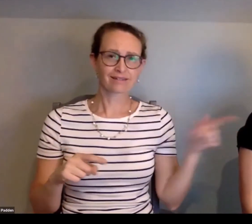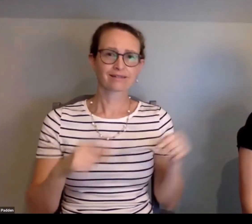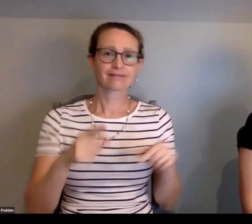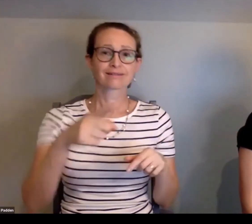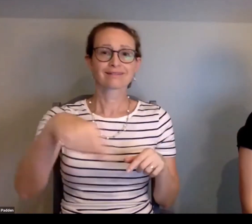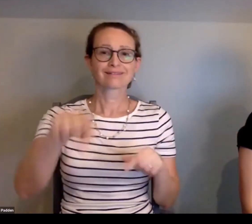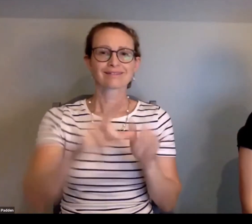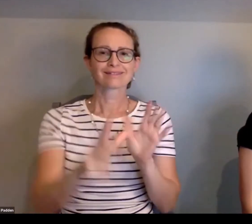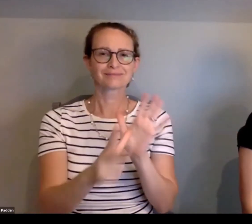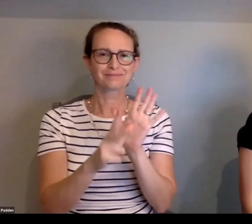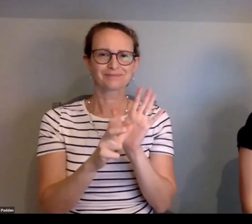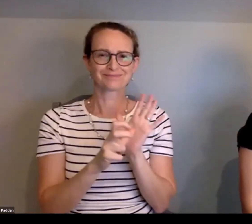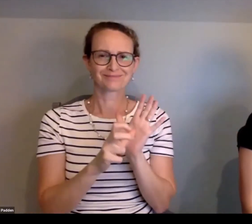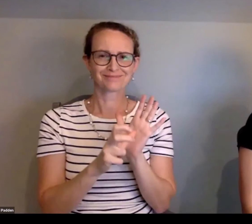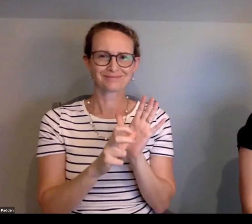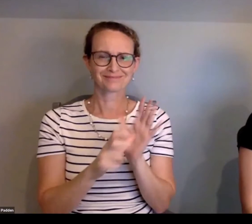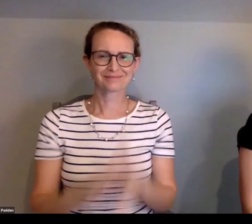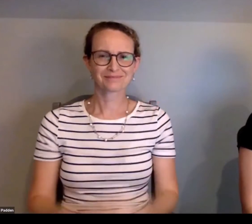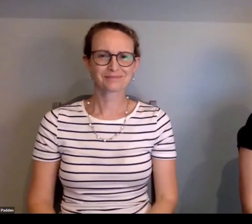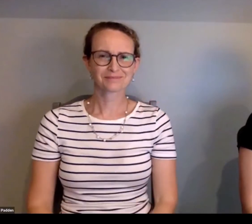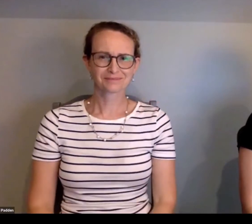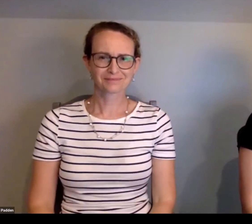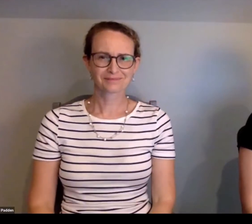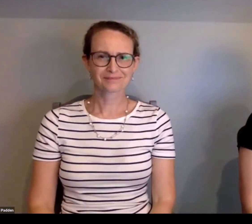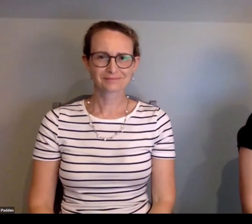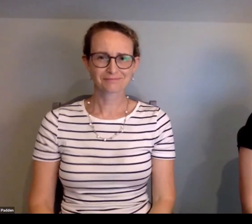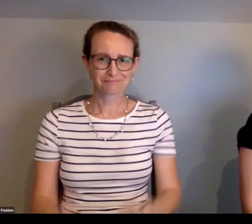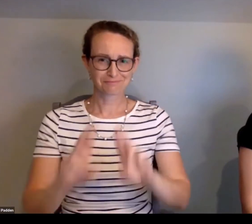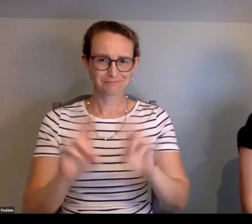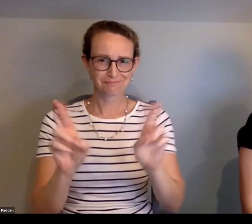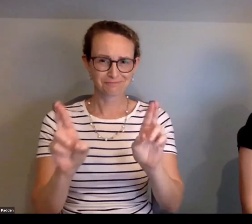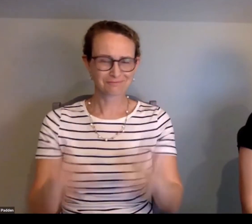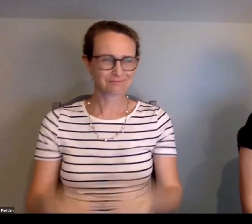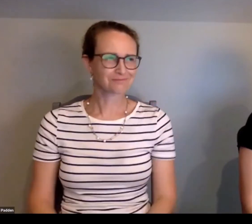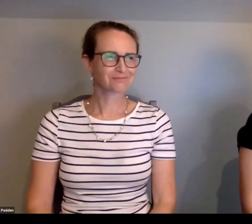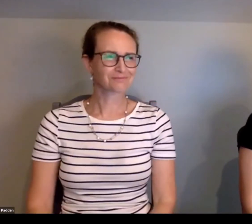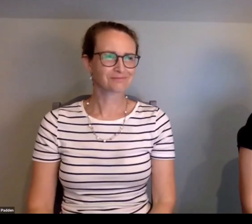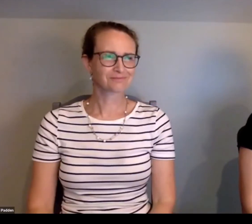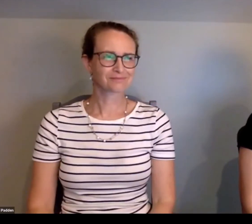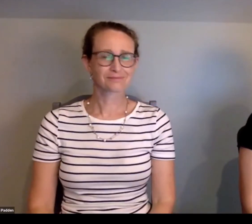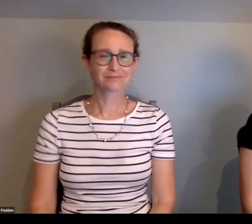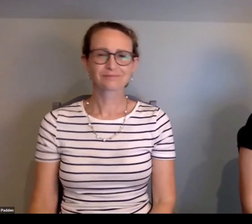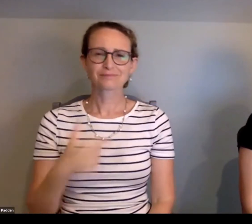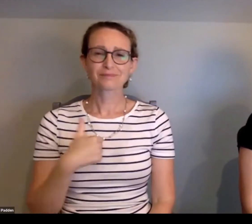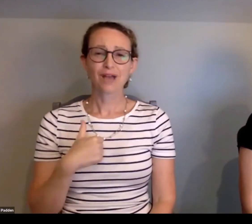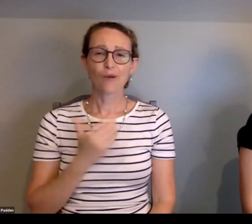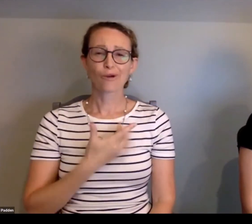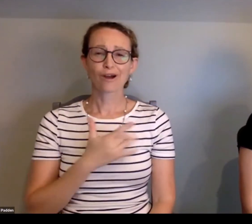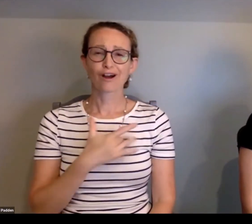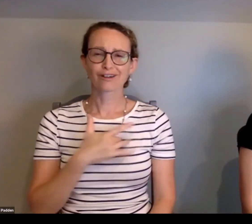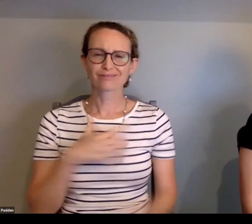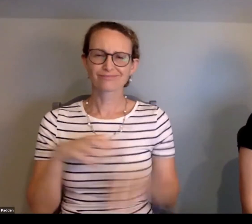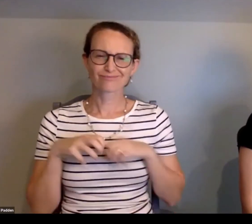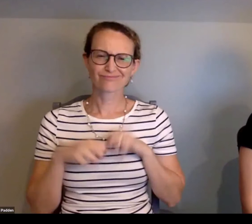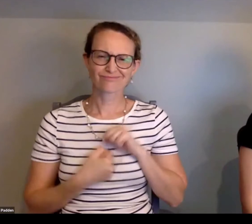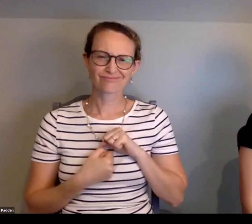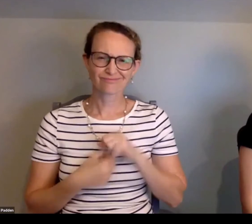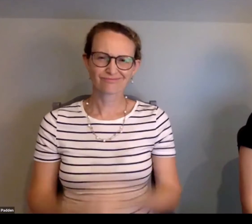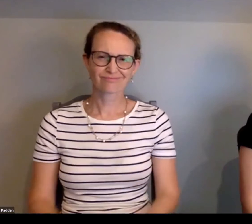So this is a conversation. So I'll begin, and then my partner will recite the part that you can copy.